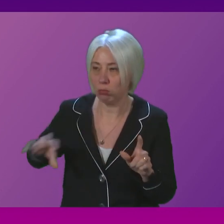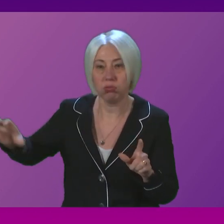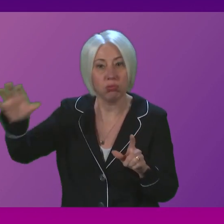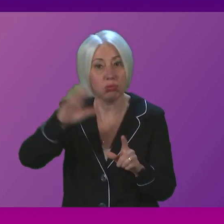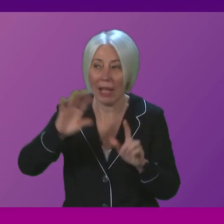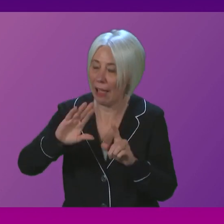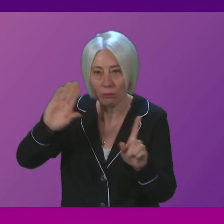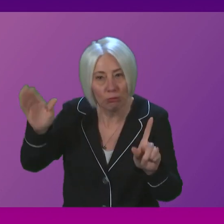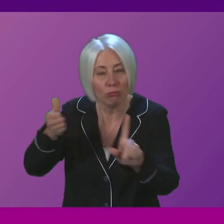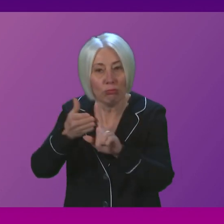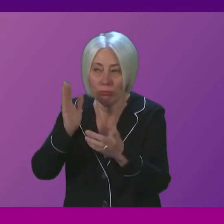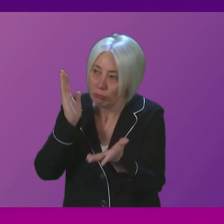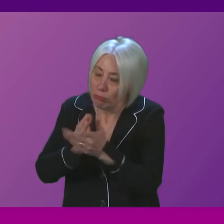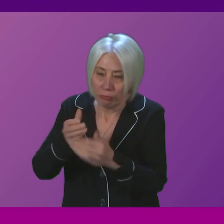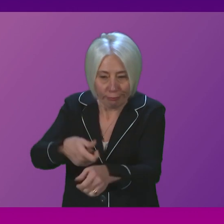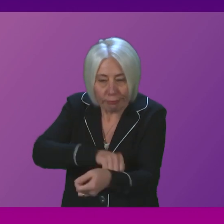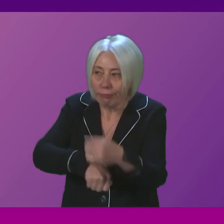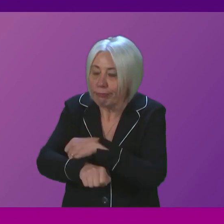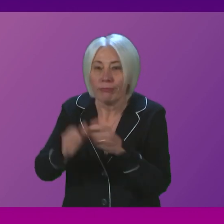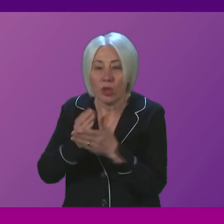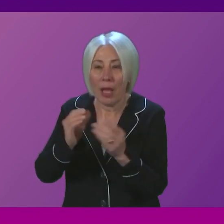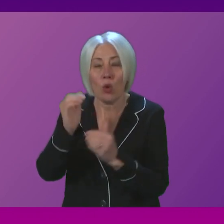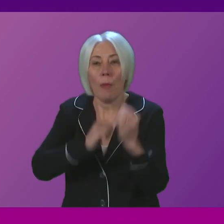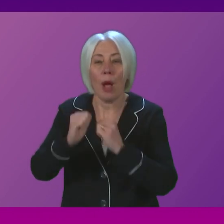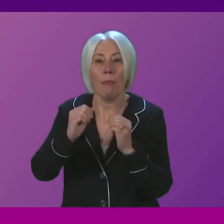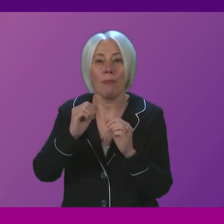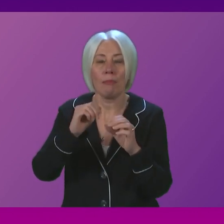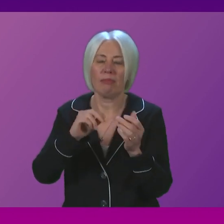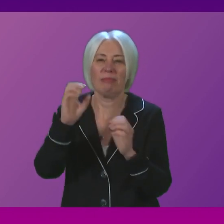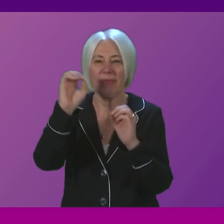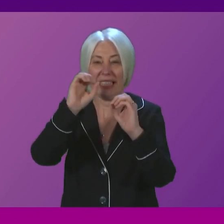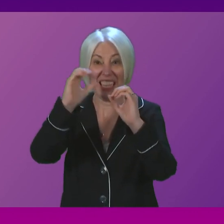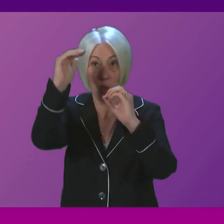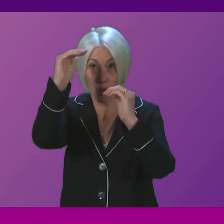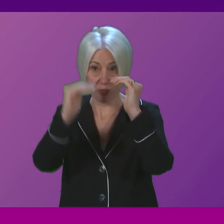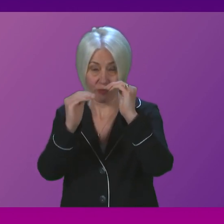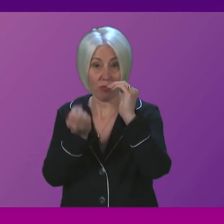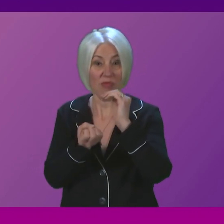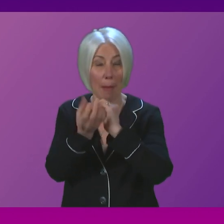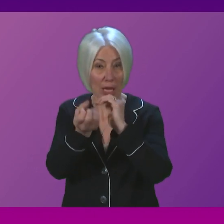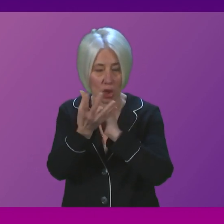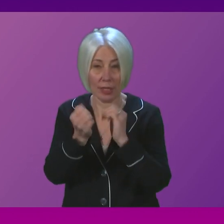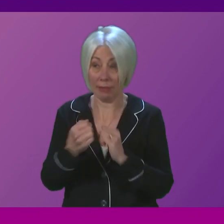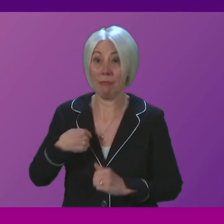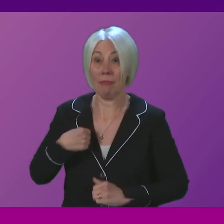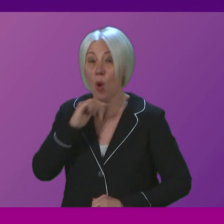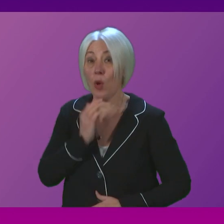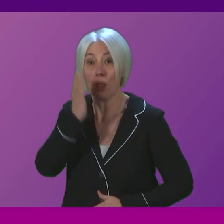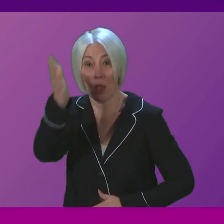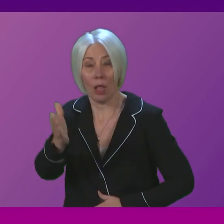take credible action to reach net zero emissions over the next few days I will attend